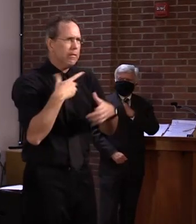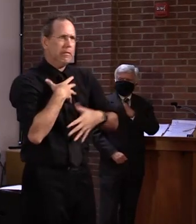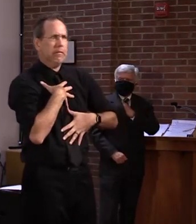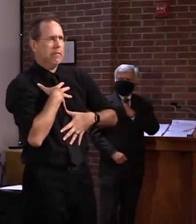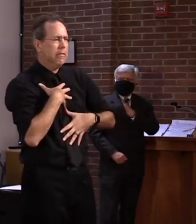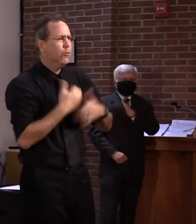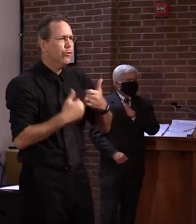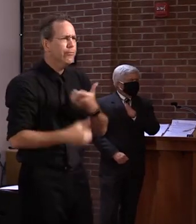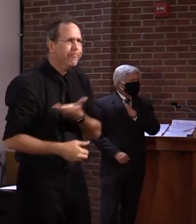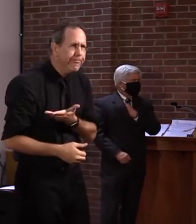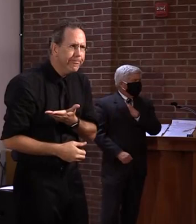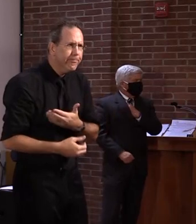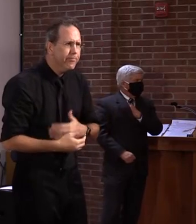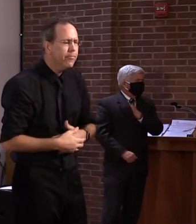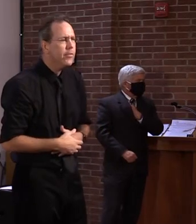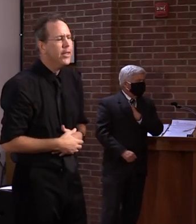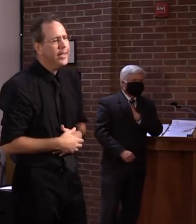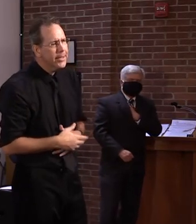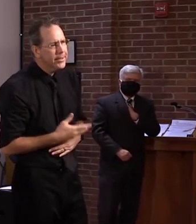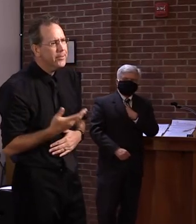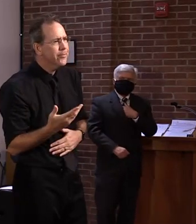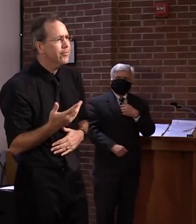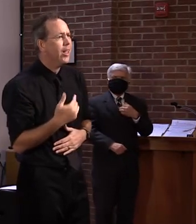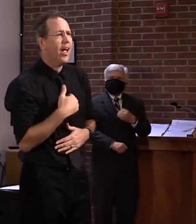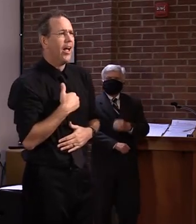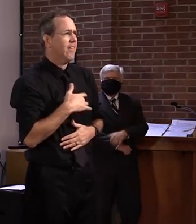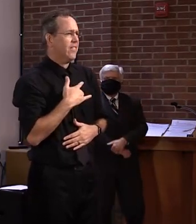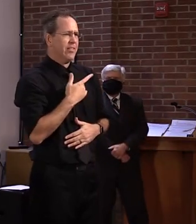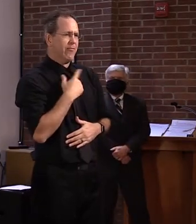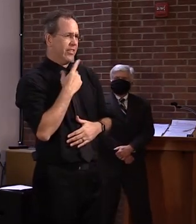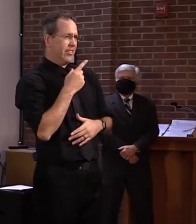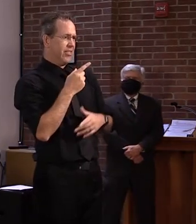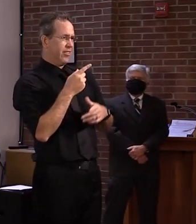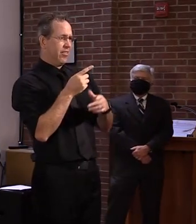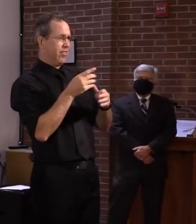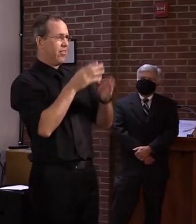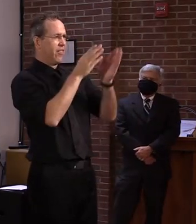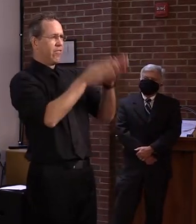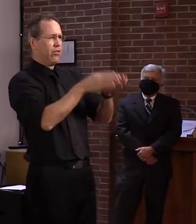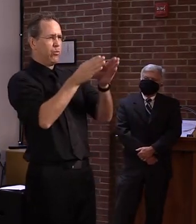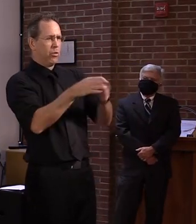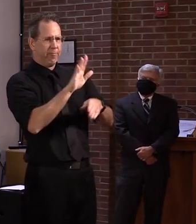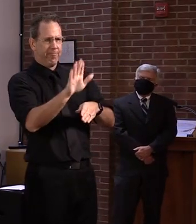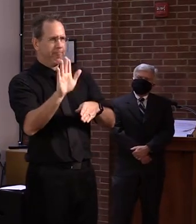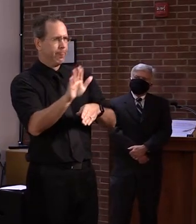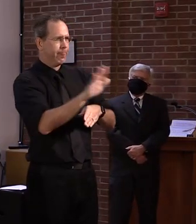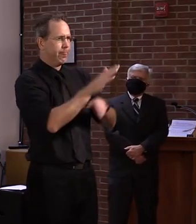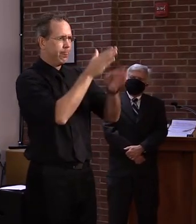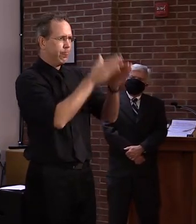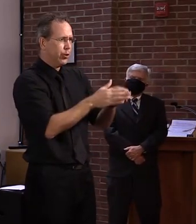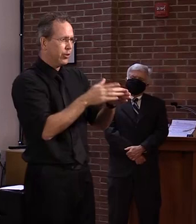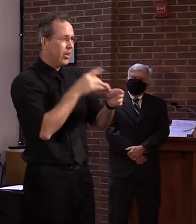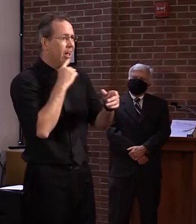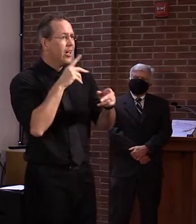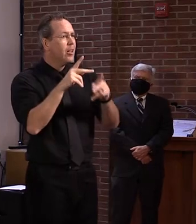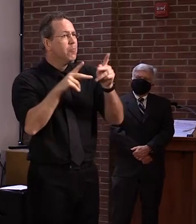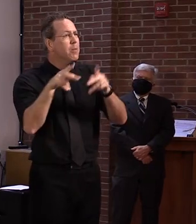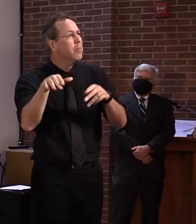congregating over a certain number. People, you know, getting together and